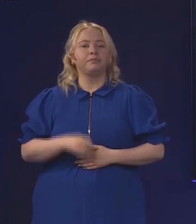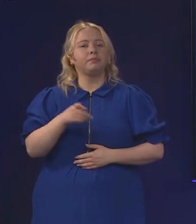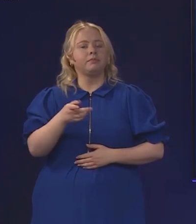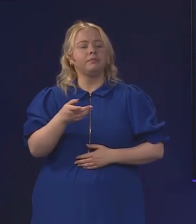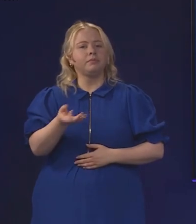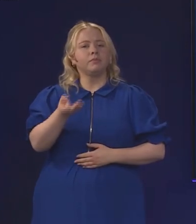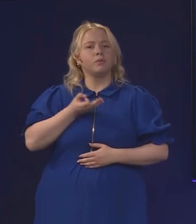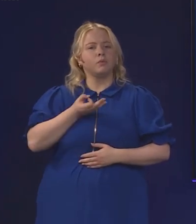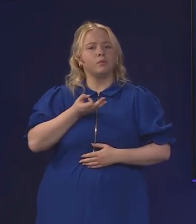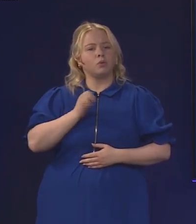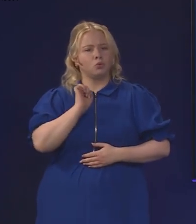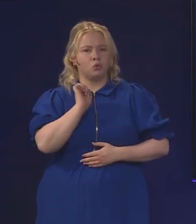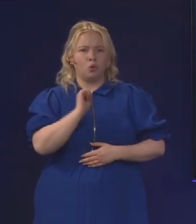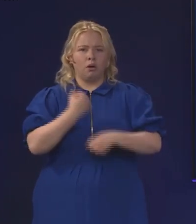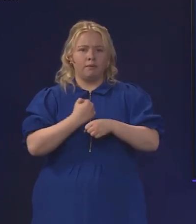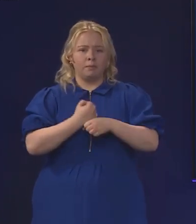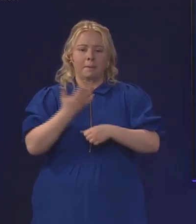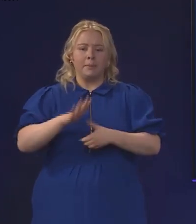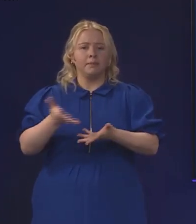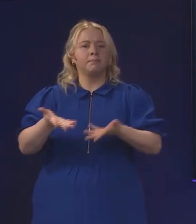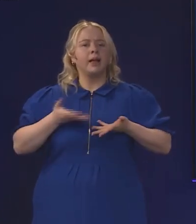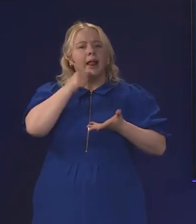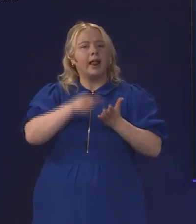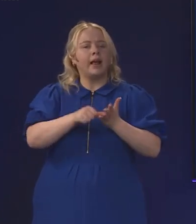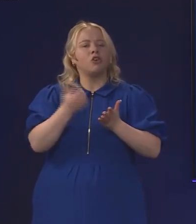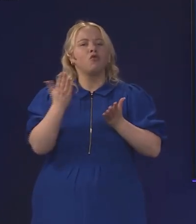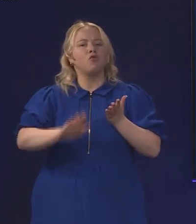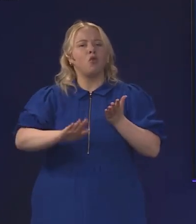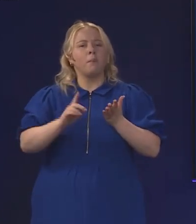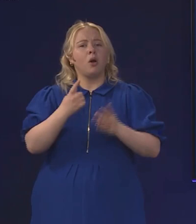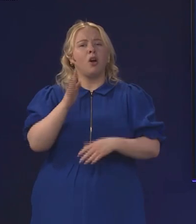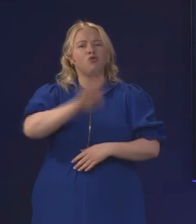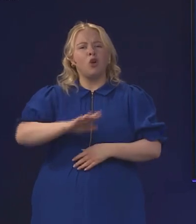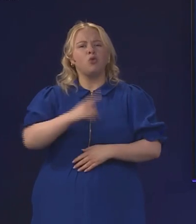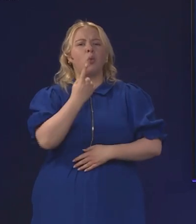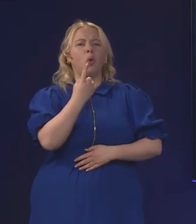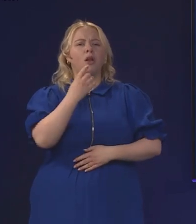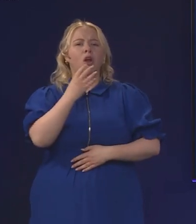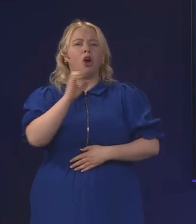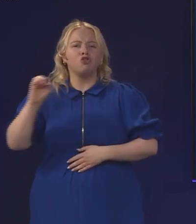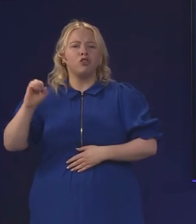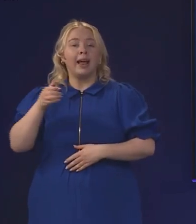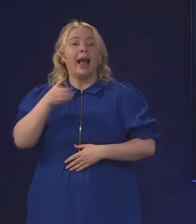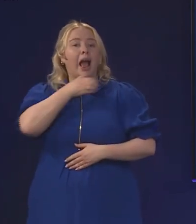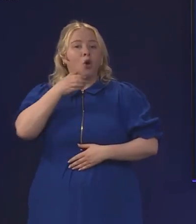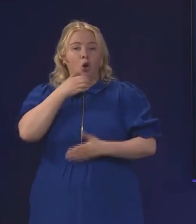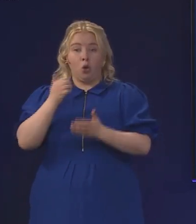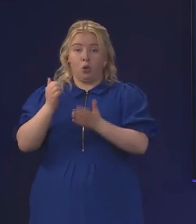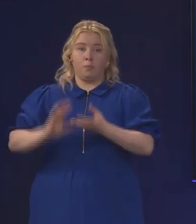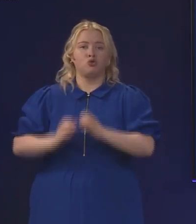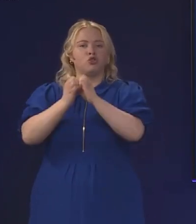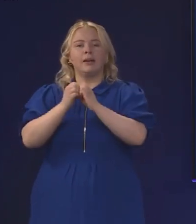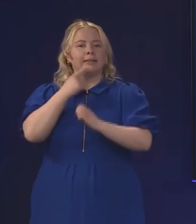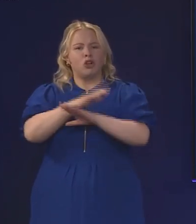Your government has been sent a letter by around 100 alcohol producers urging you don't destroy